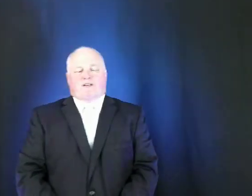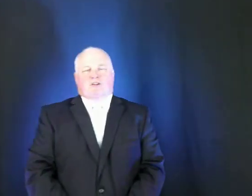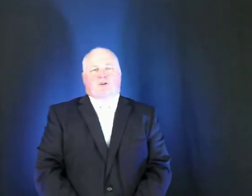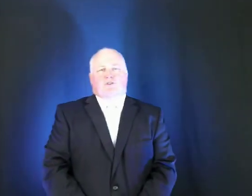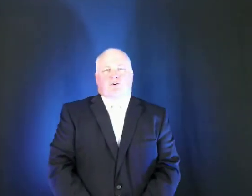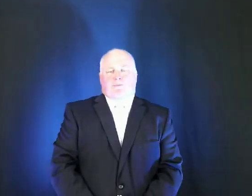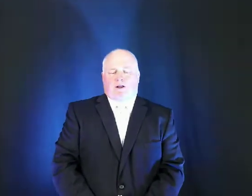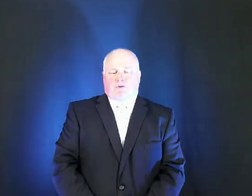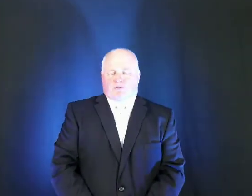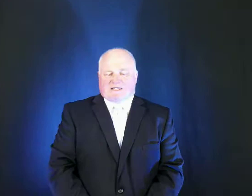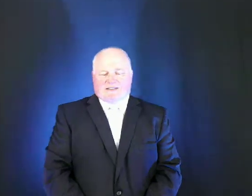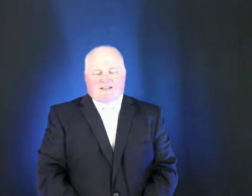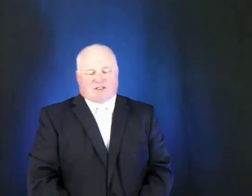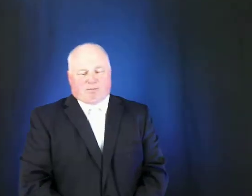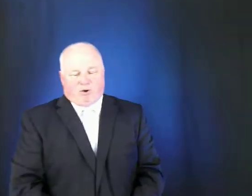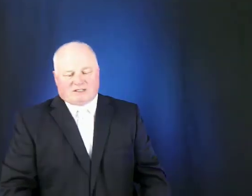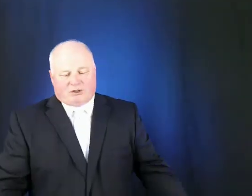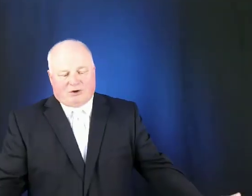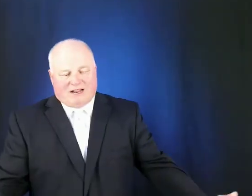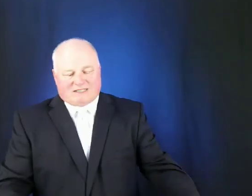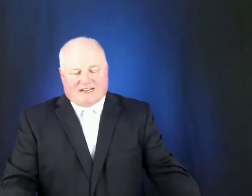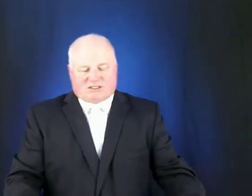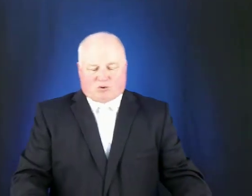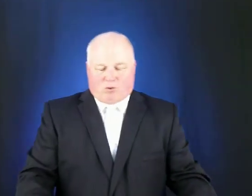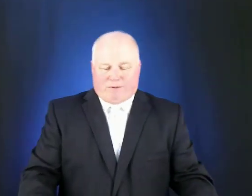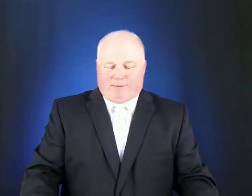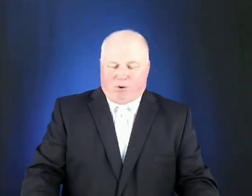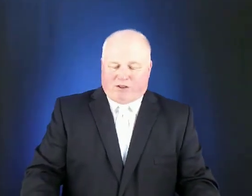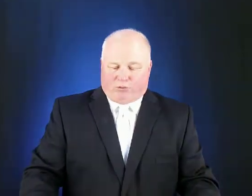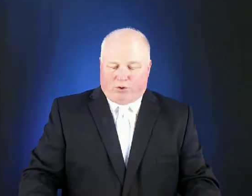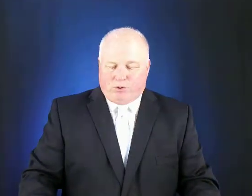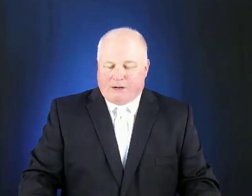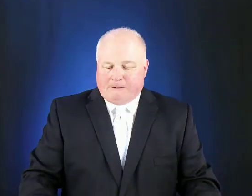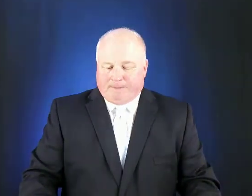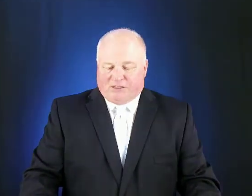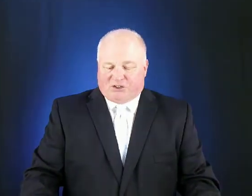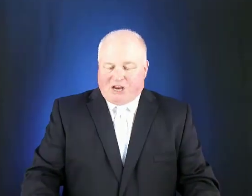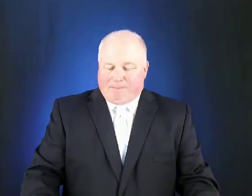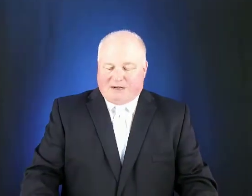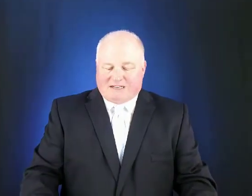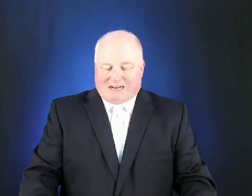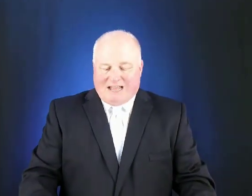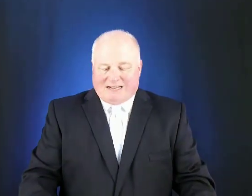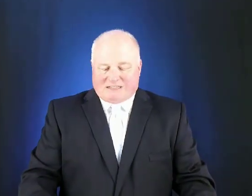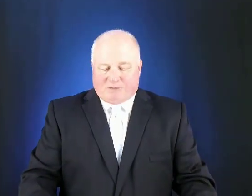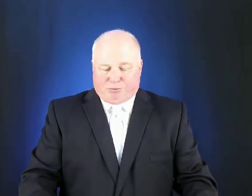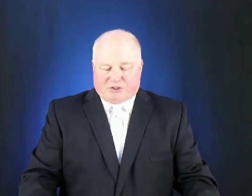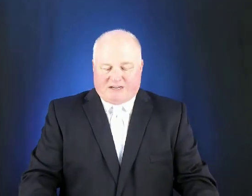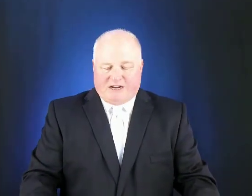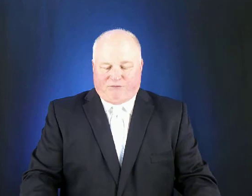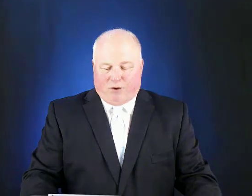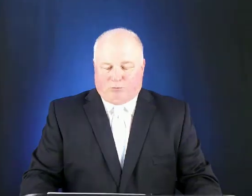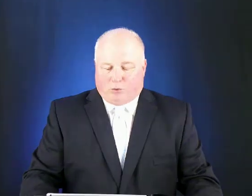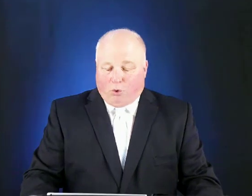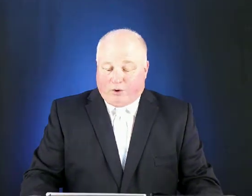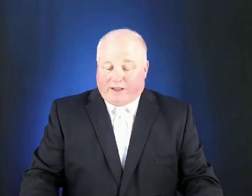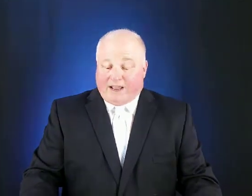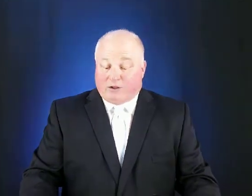general macarthur said this the president of the united states ordered me to break through the japanese lines and to proceed from corregidor